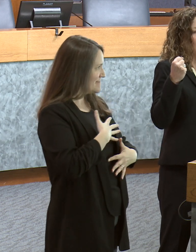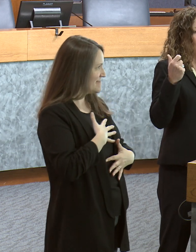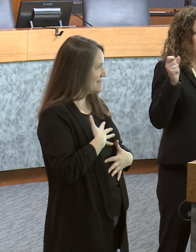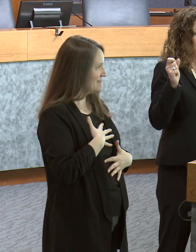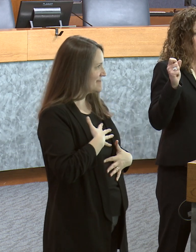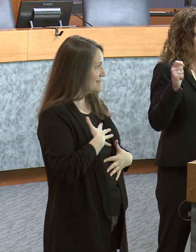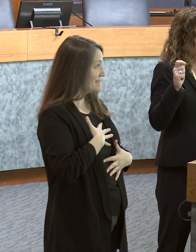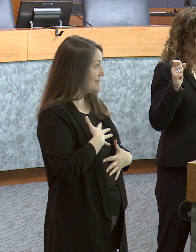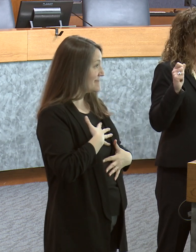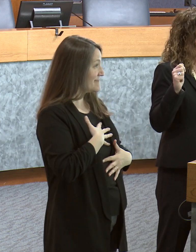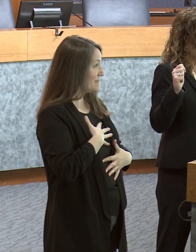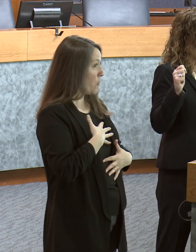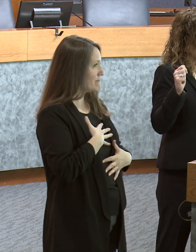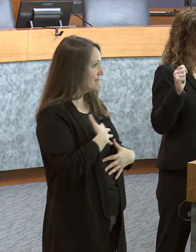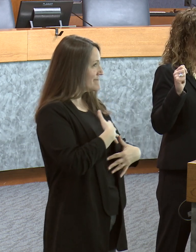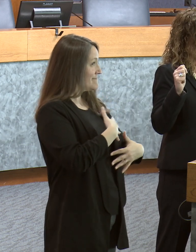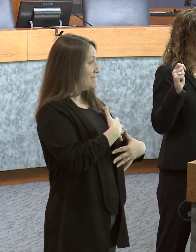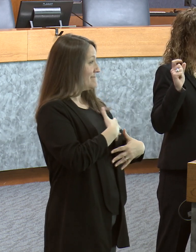Now hold it.